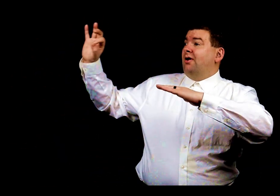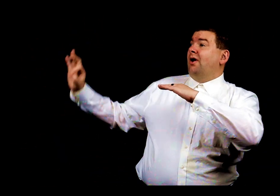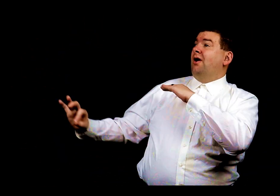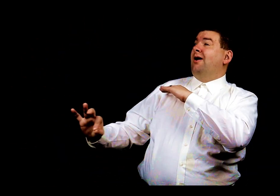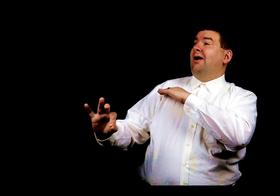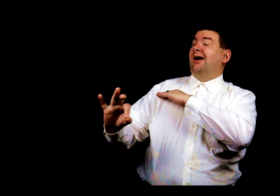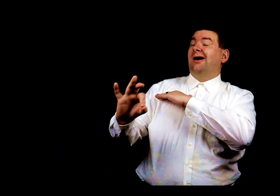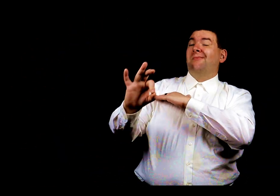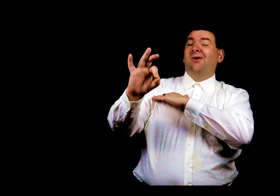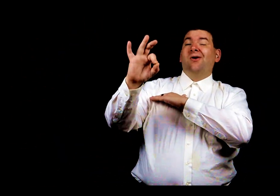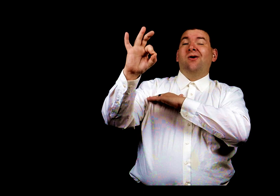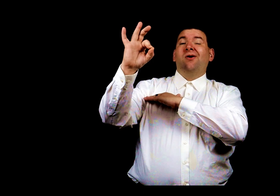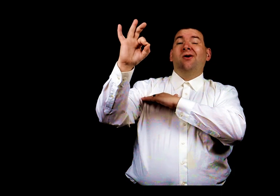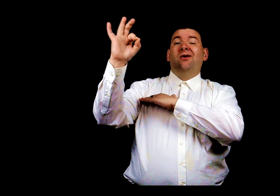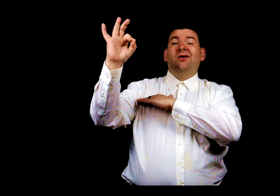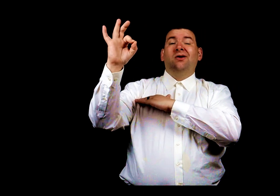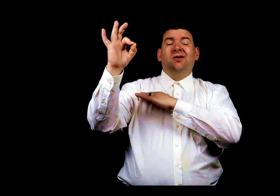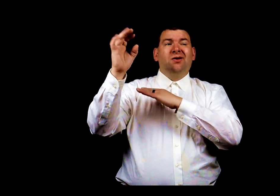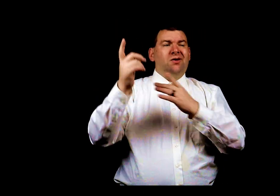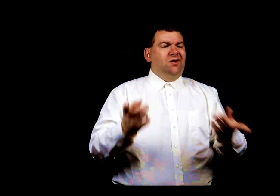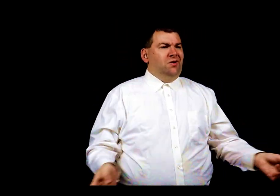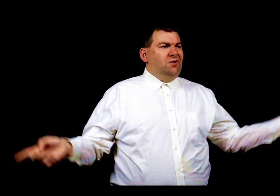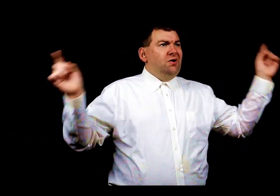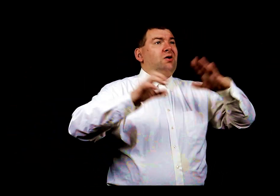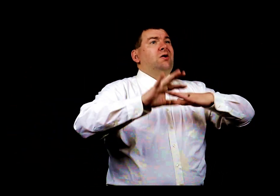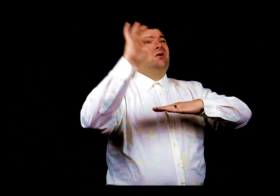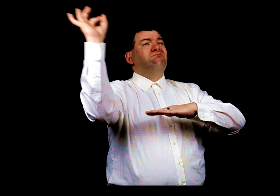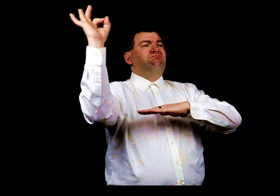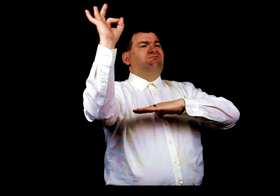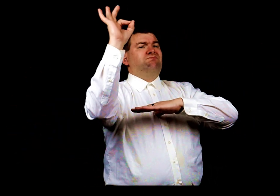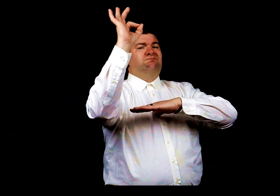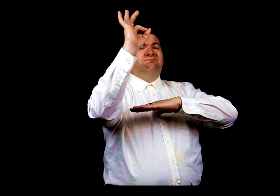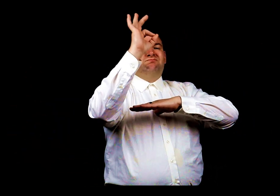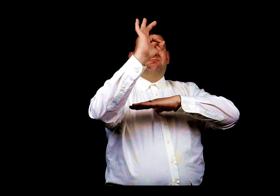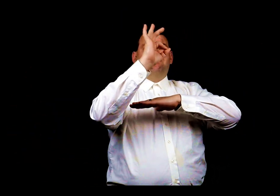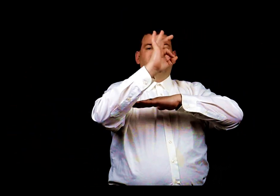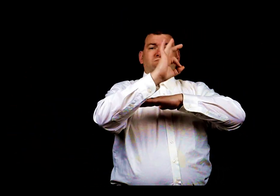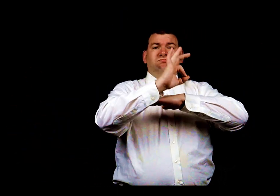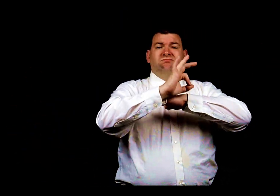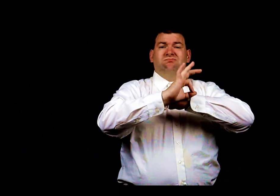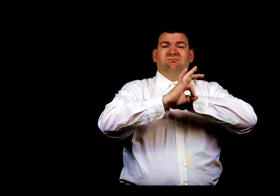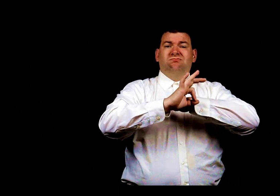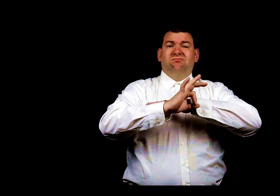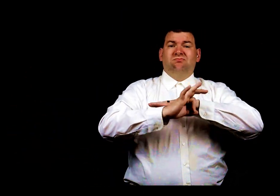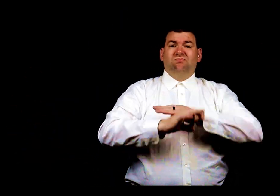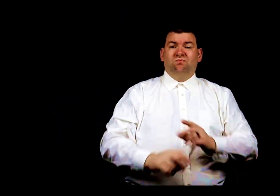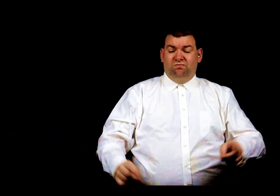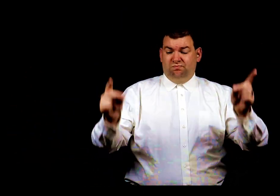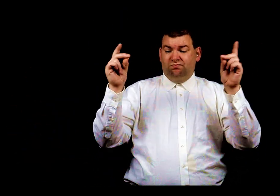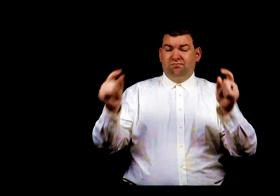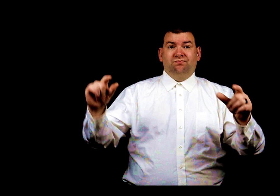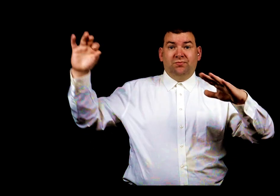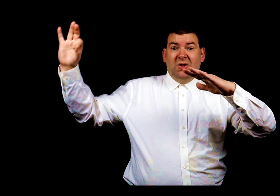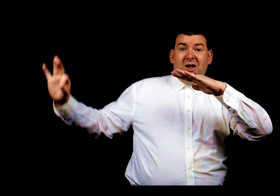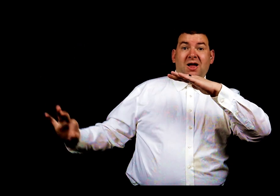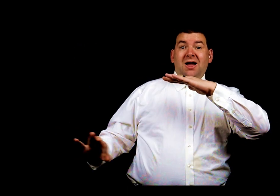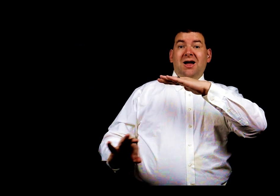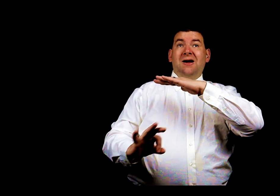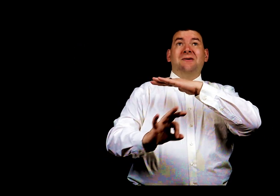comes the morning, when comes the night Swift comes